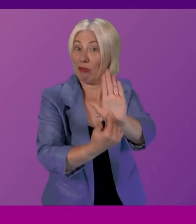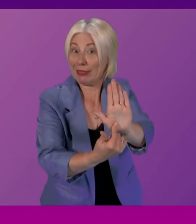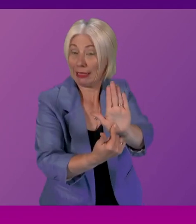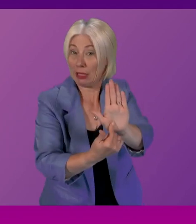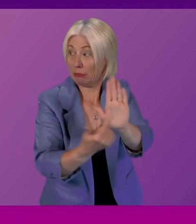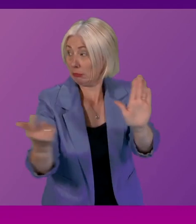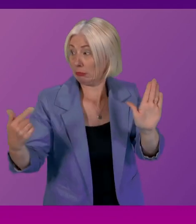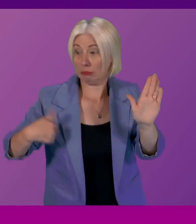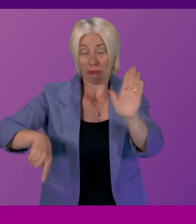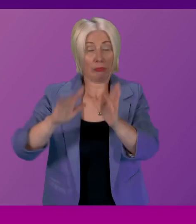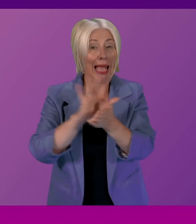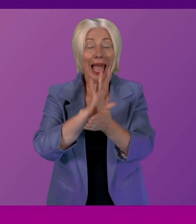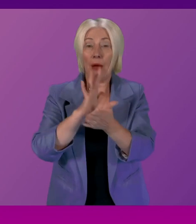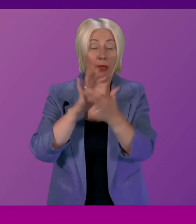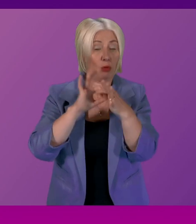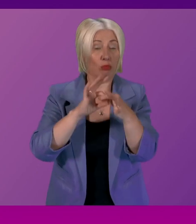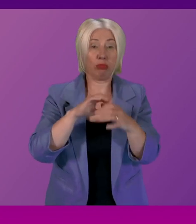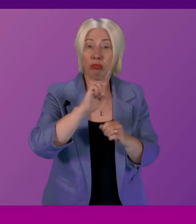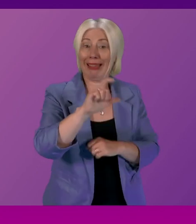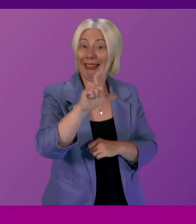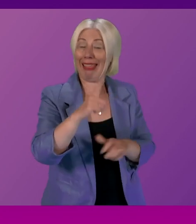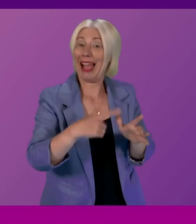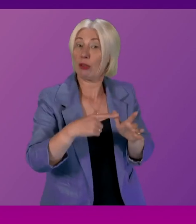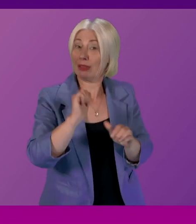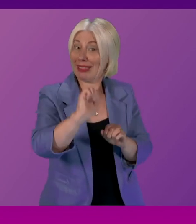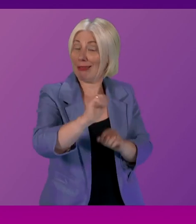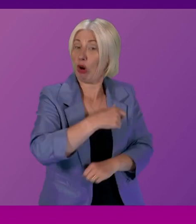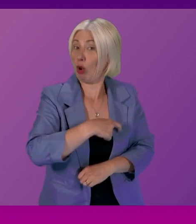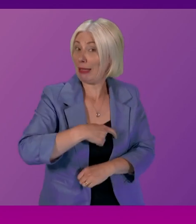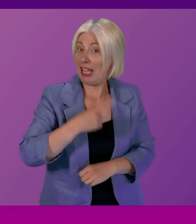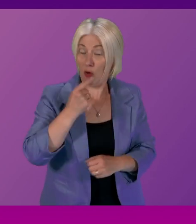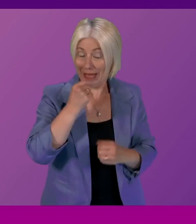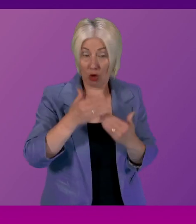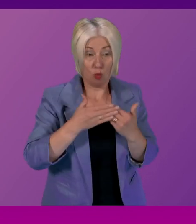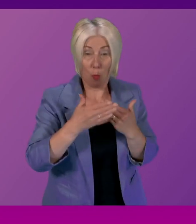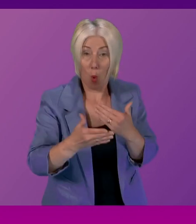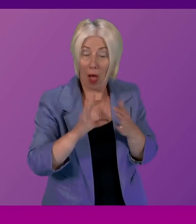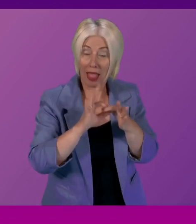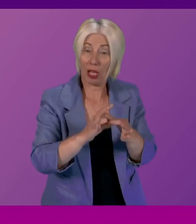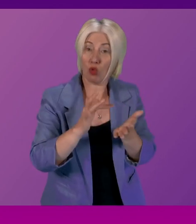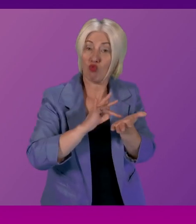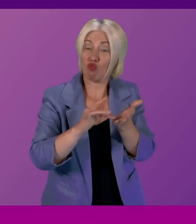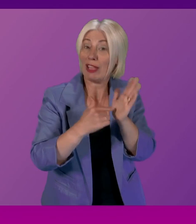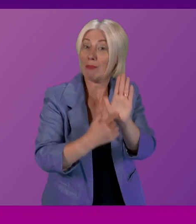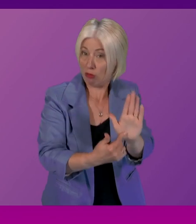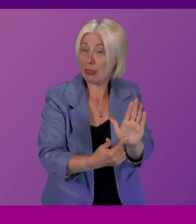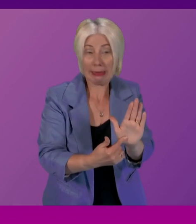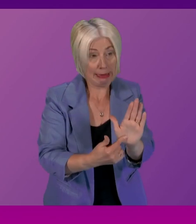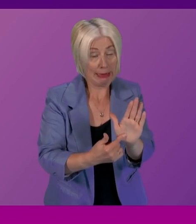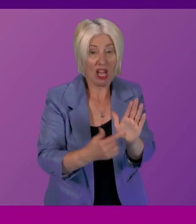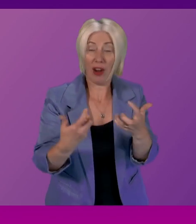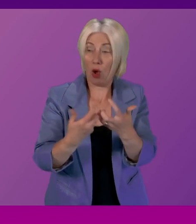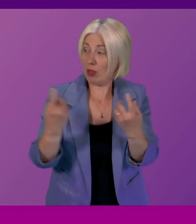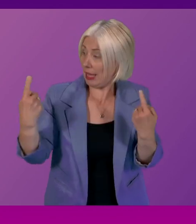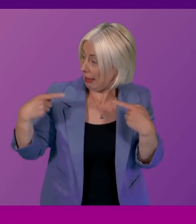to continue to liaise with Claire Adamson and our committee if there's anything further we can do in around transparency of alignment